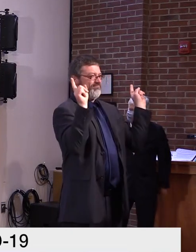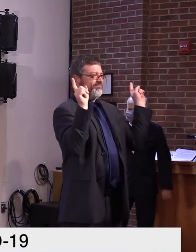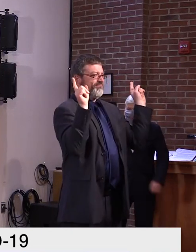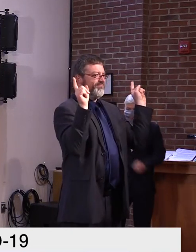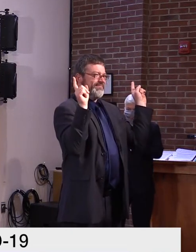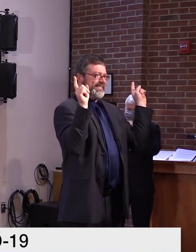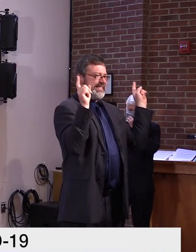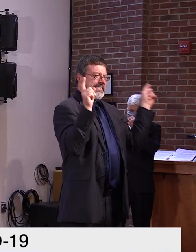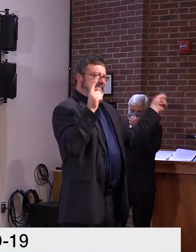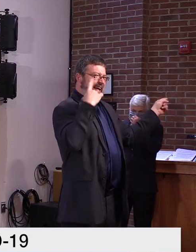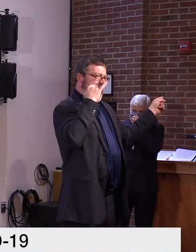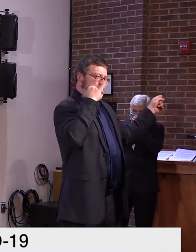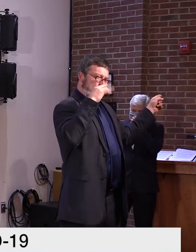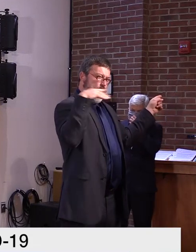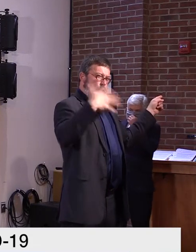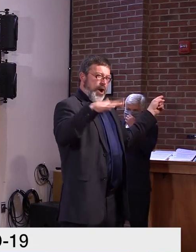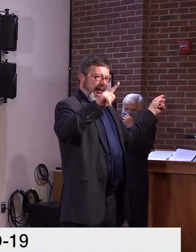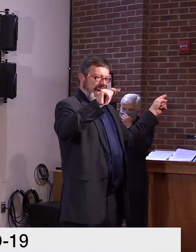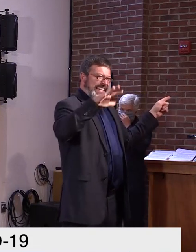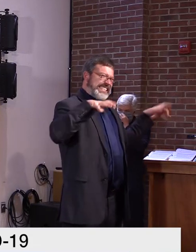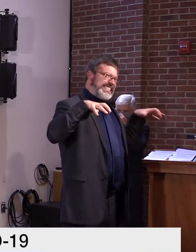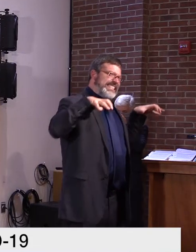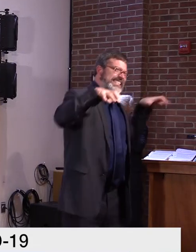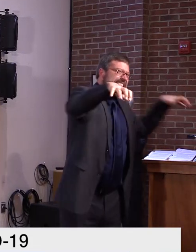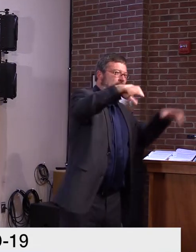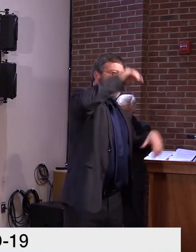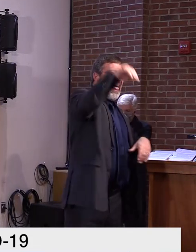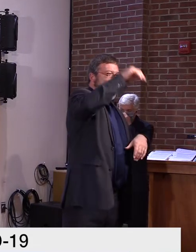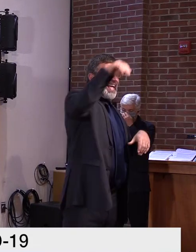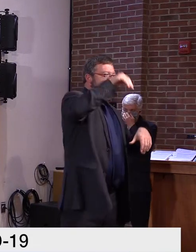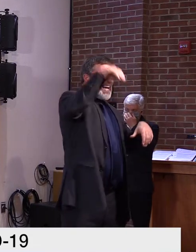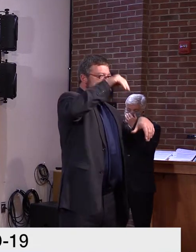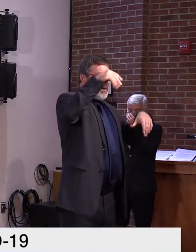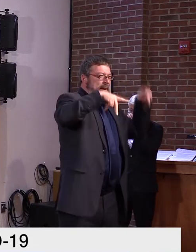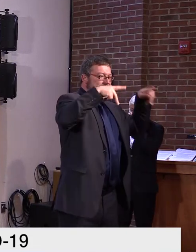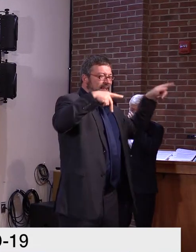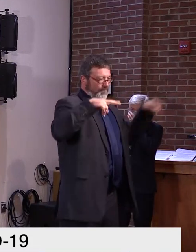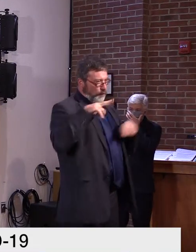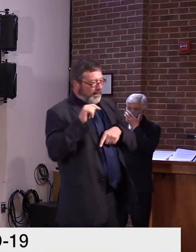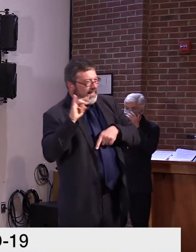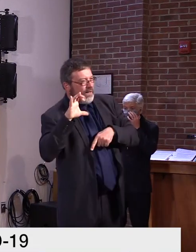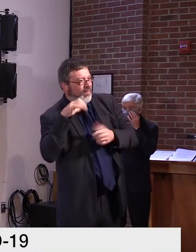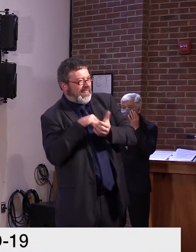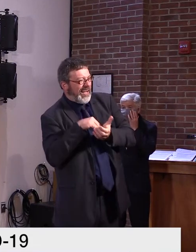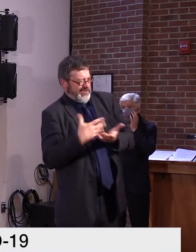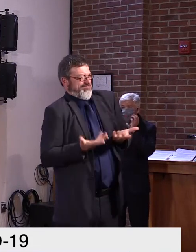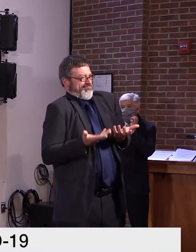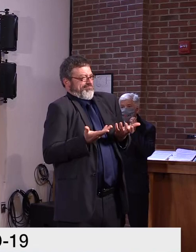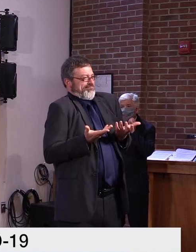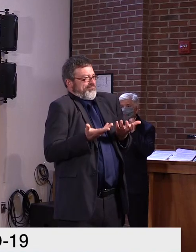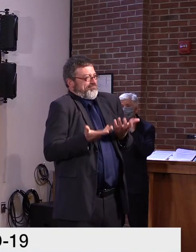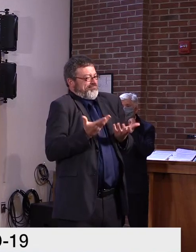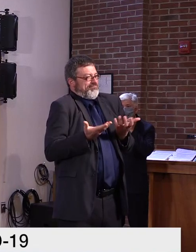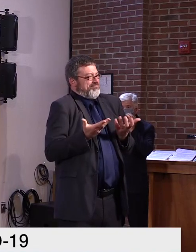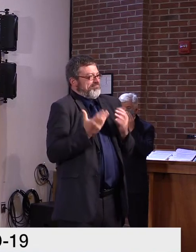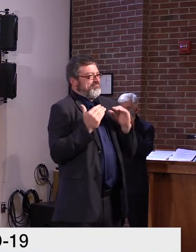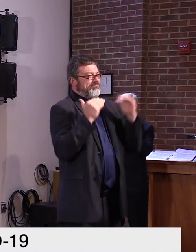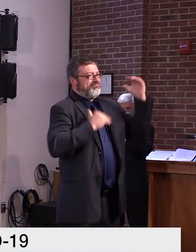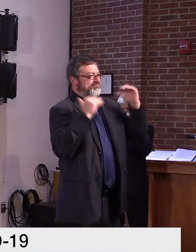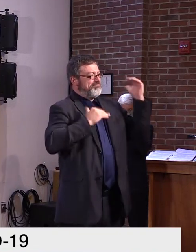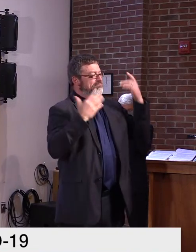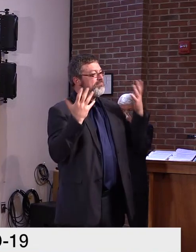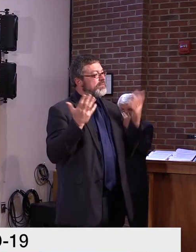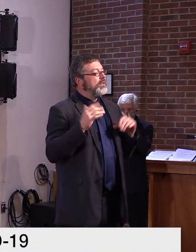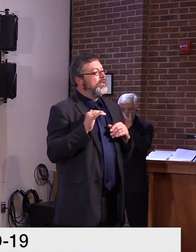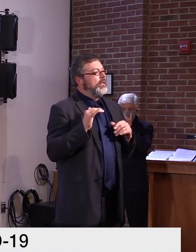new cases. Um, so there should, and there should, in appropriate locations, be some